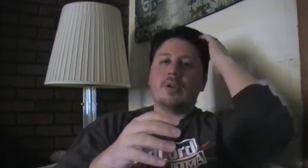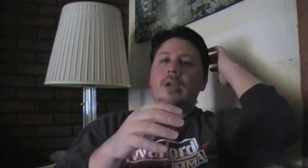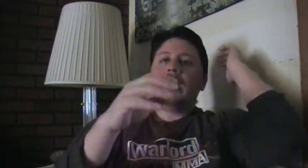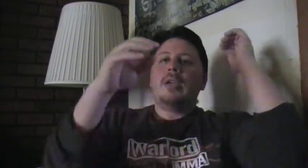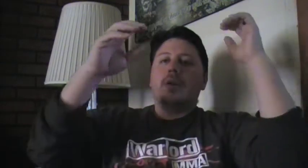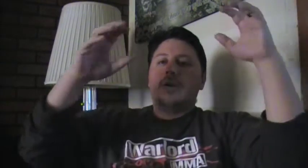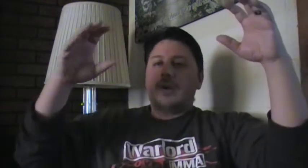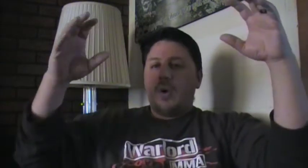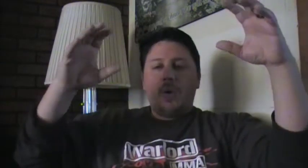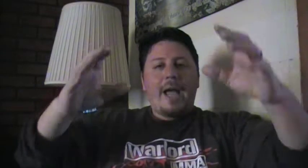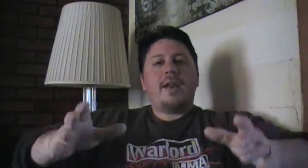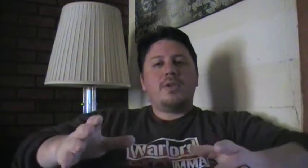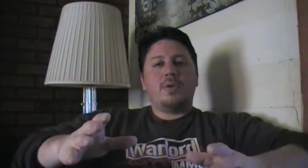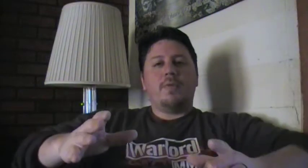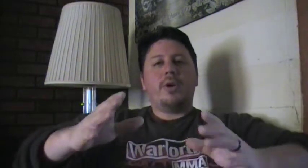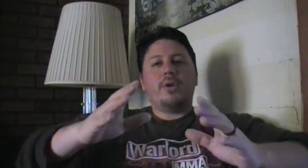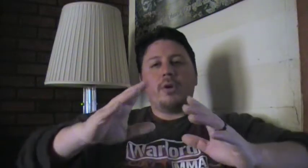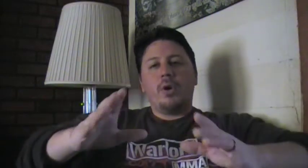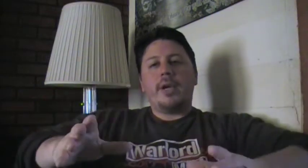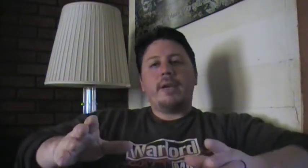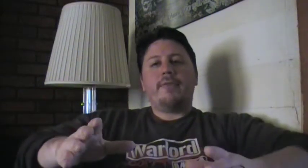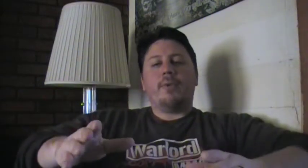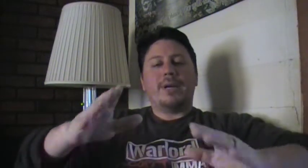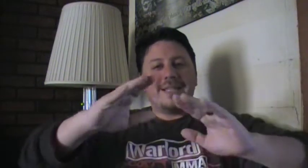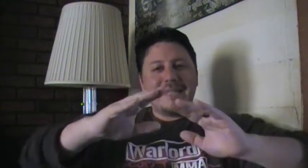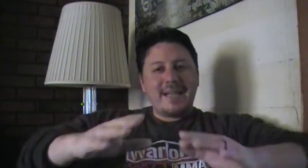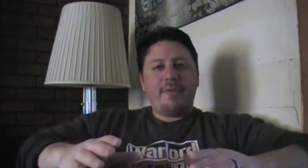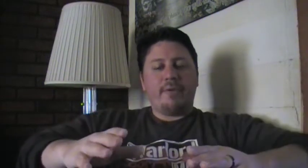Your whole attitude of what you're going in for is different.